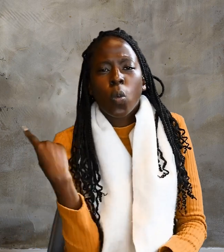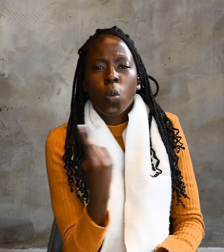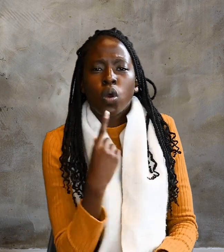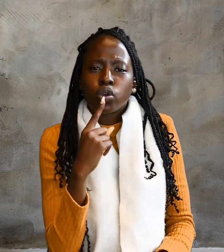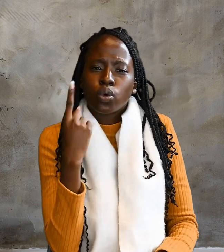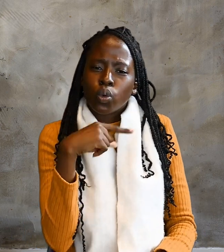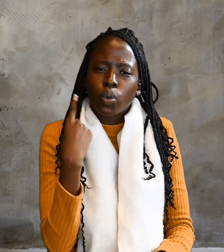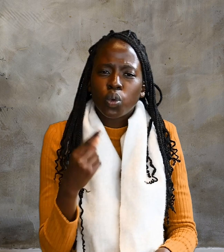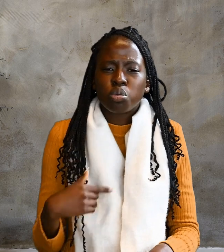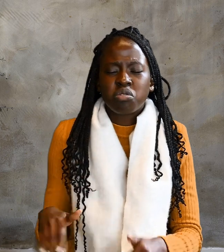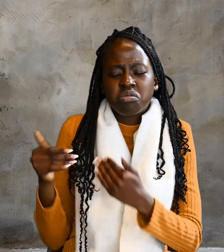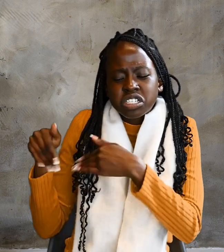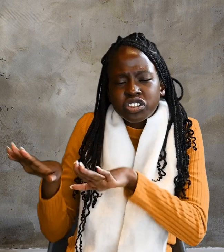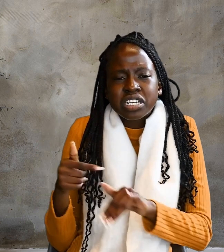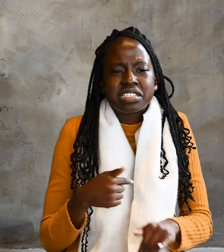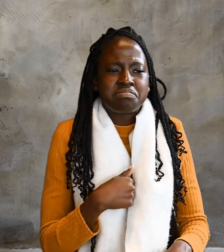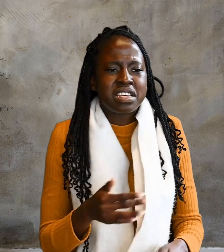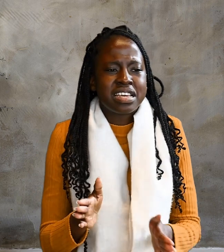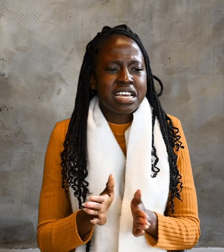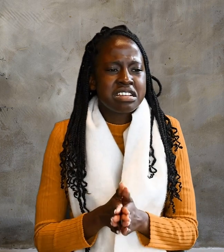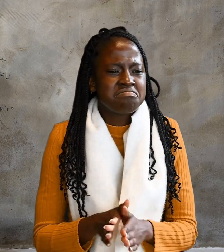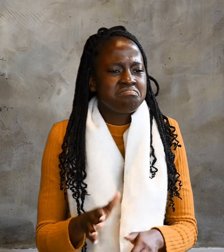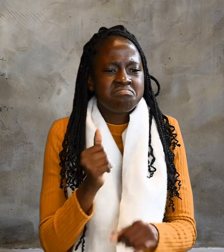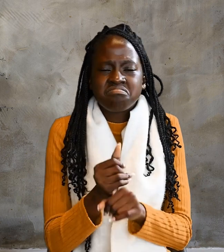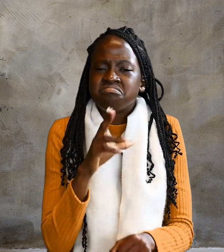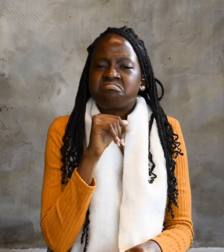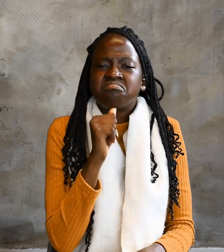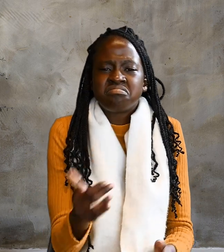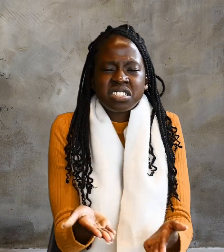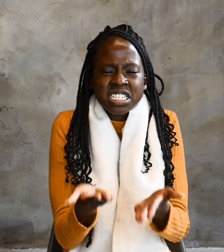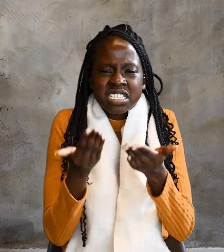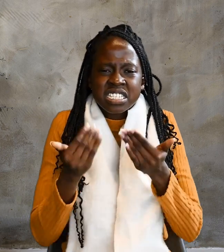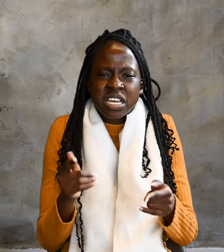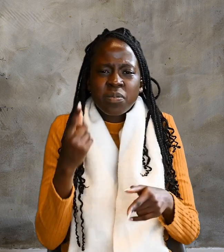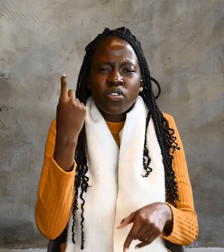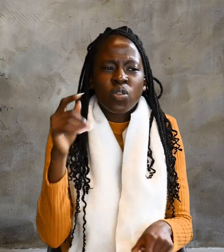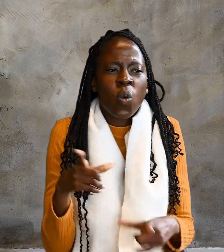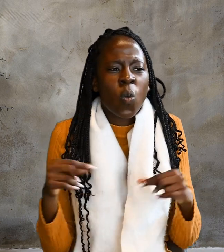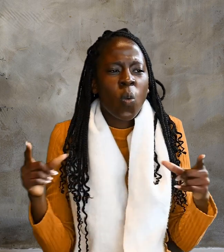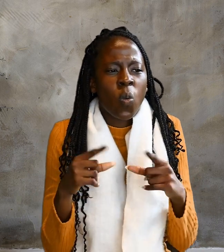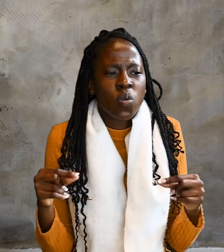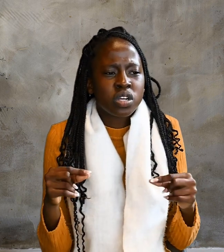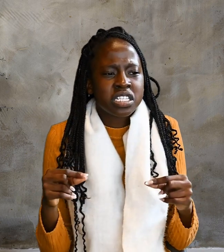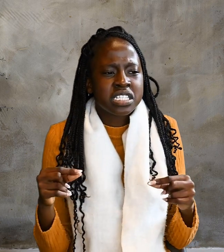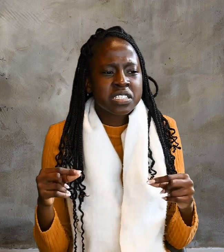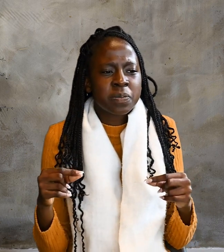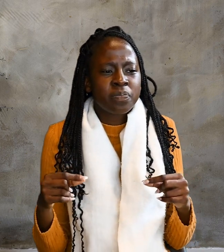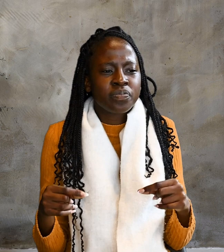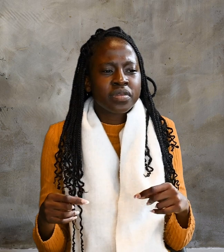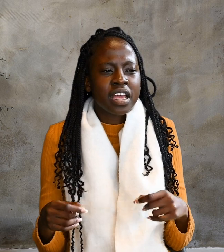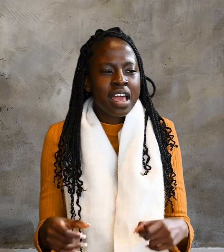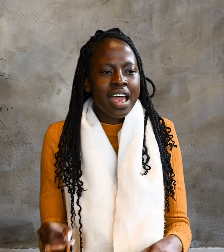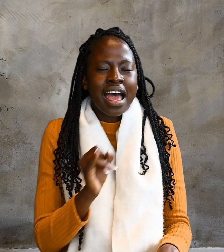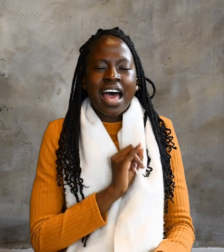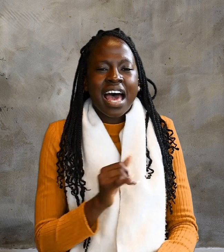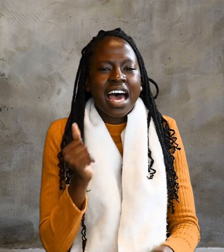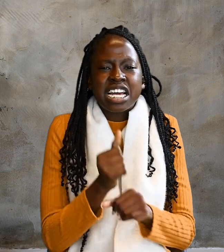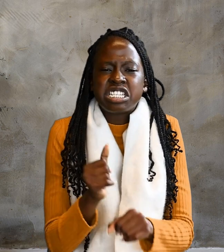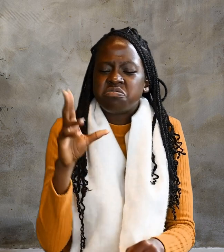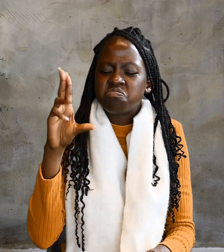The very words I have spoken will condemn them at the last day. For I did not speak on